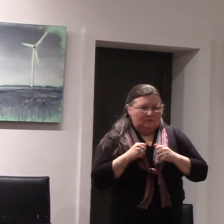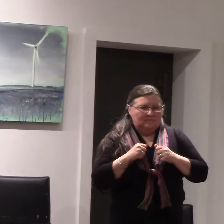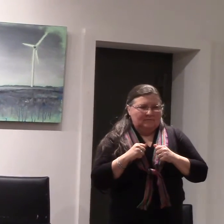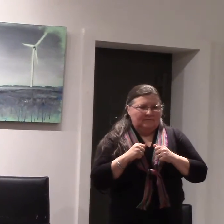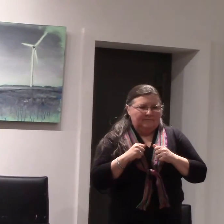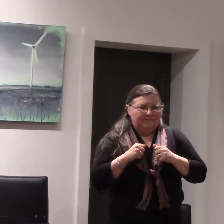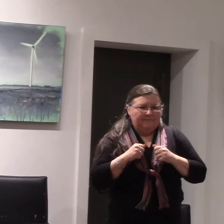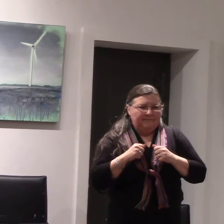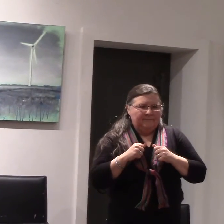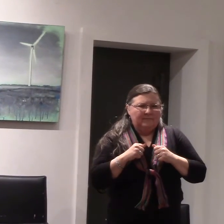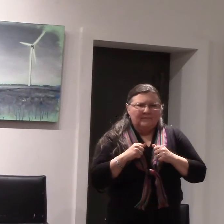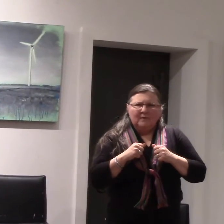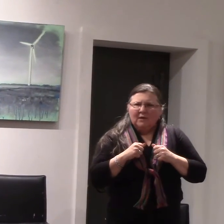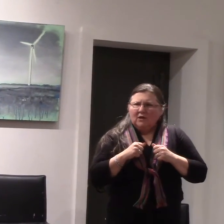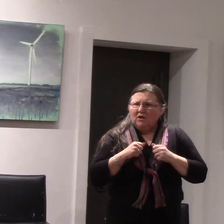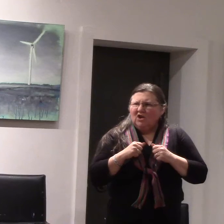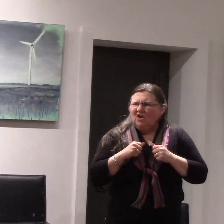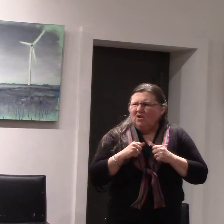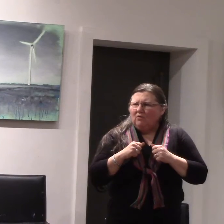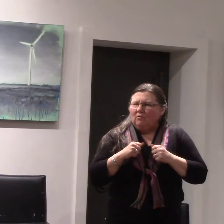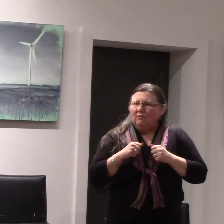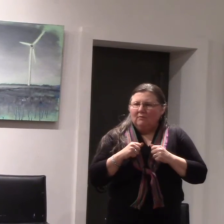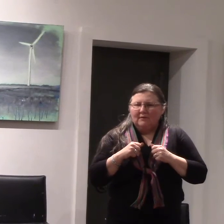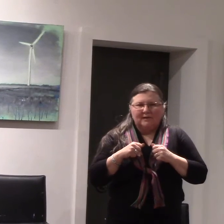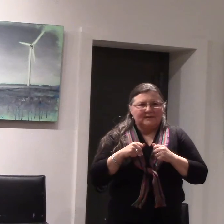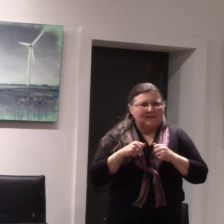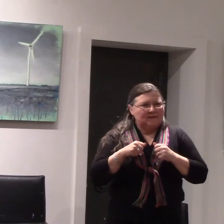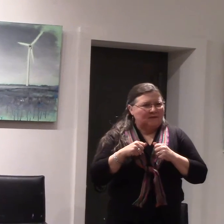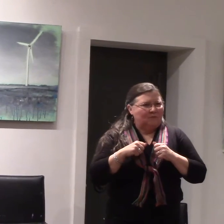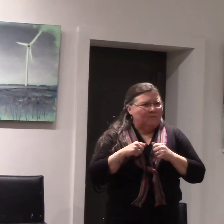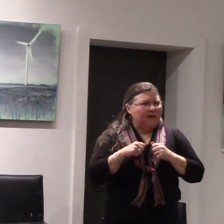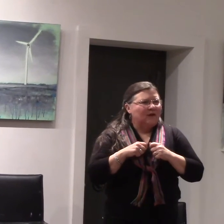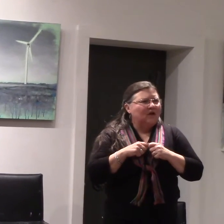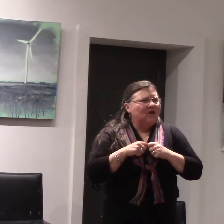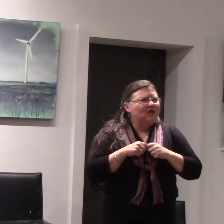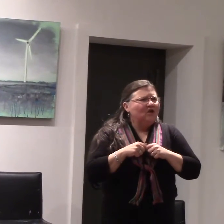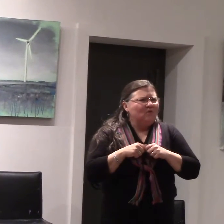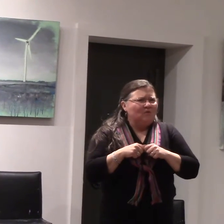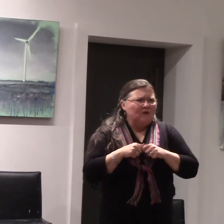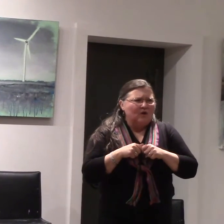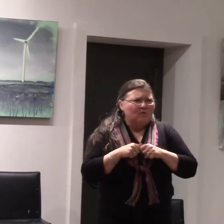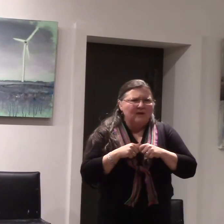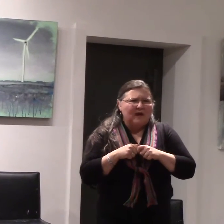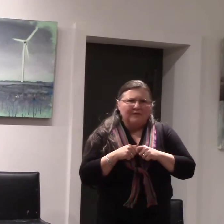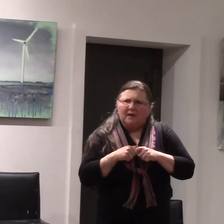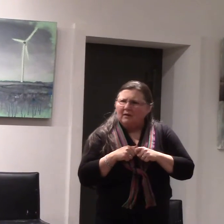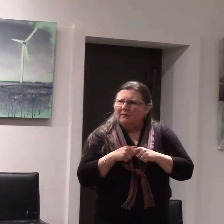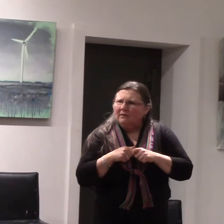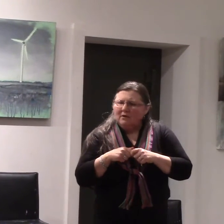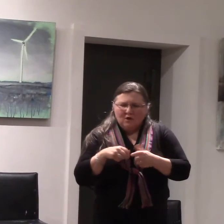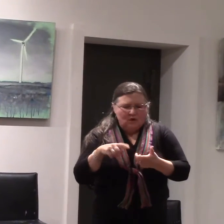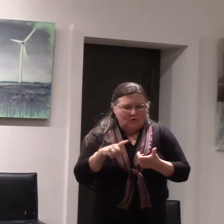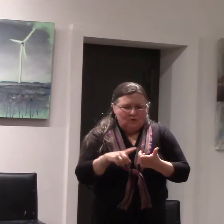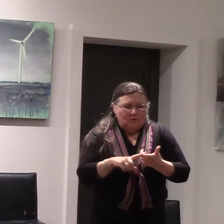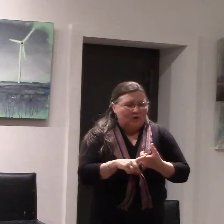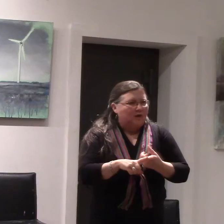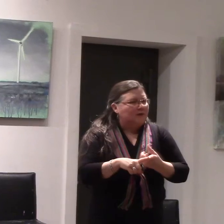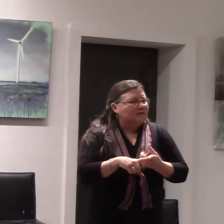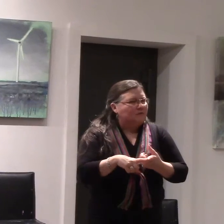you he says you know nothing you know not history